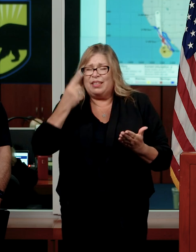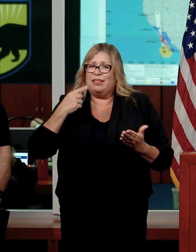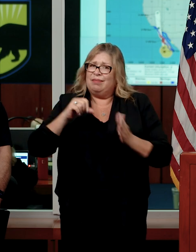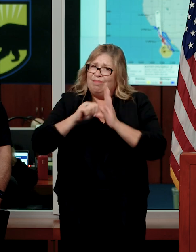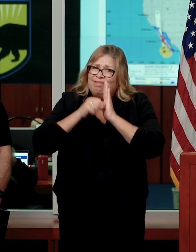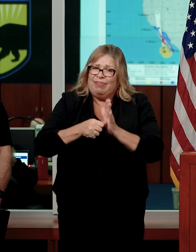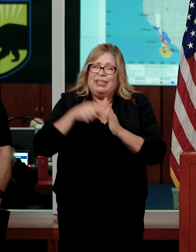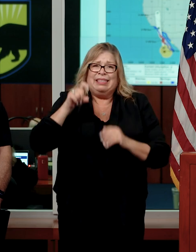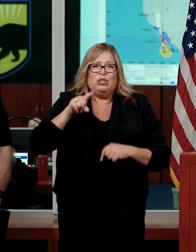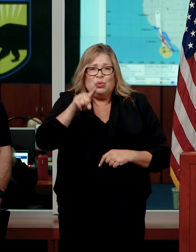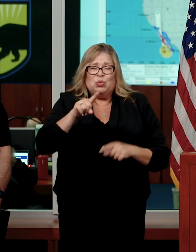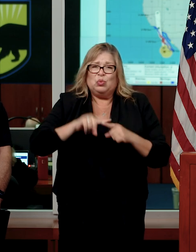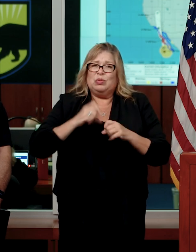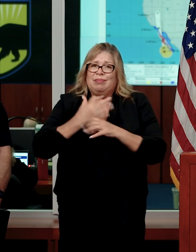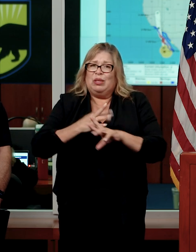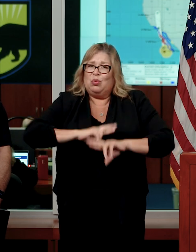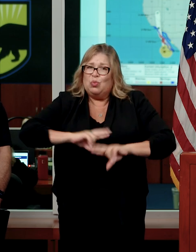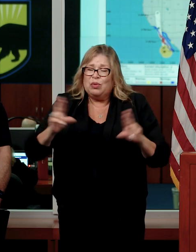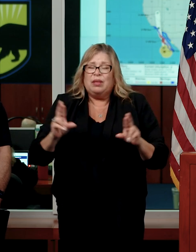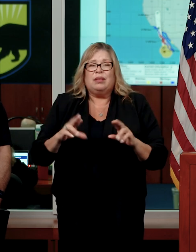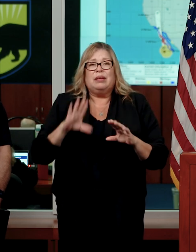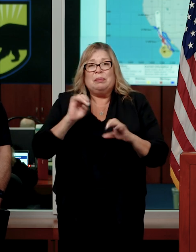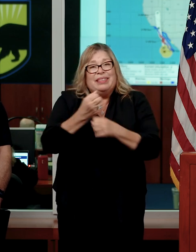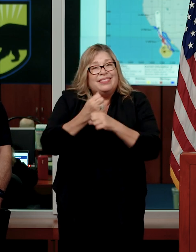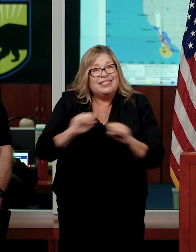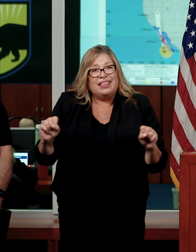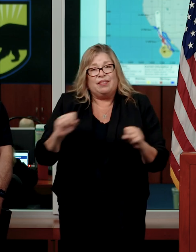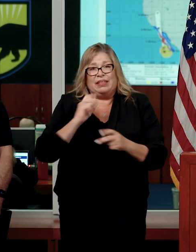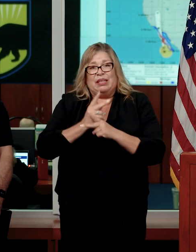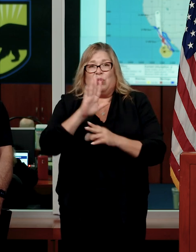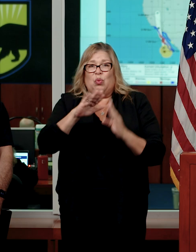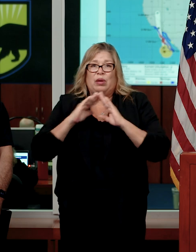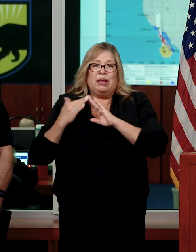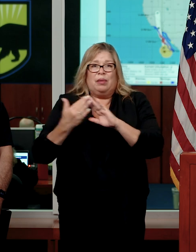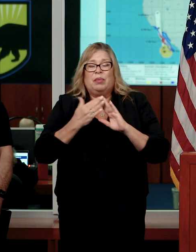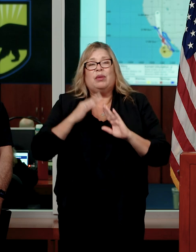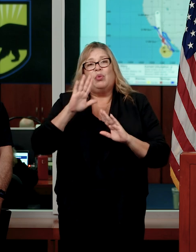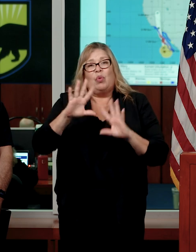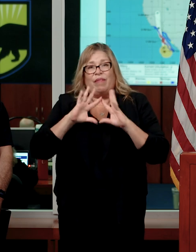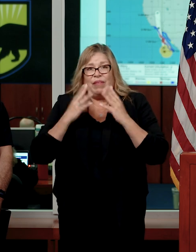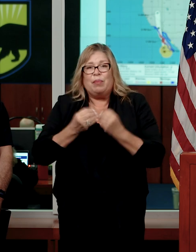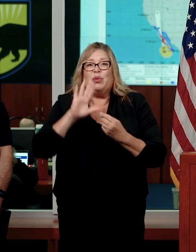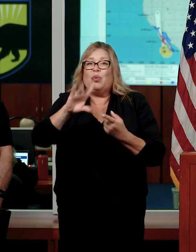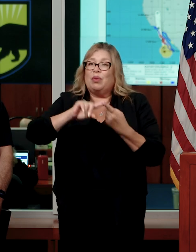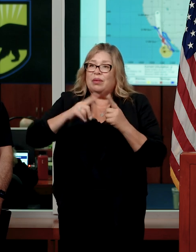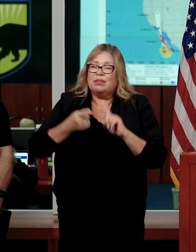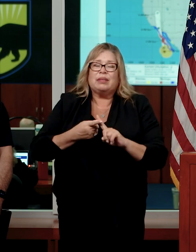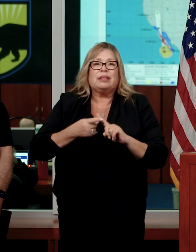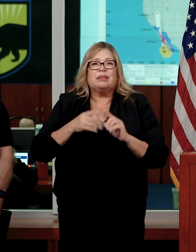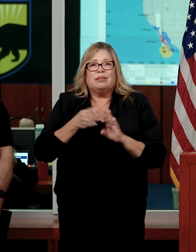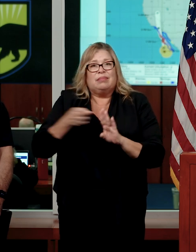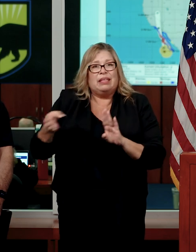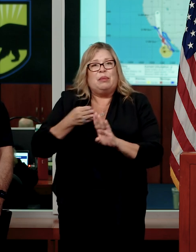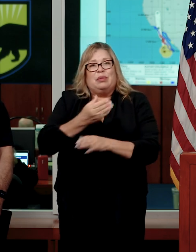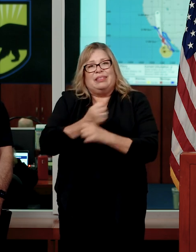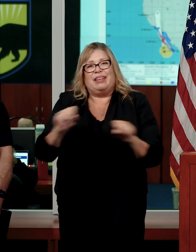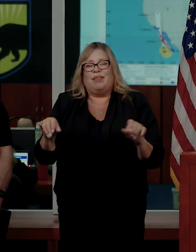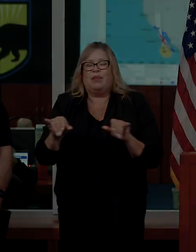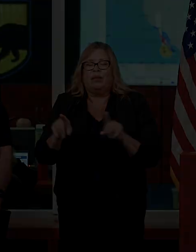need you to do your part in being safe and keeping your communities, your families, your friends, your neighbors safe as well. Thank you.